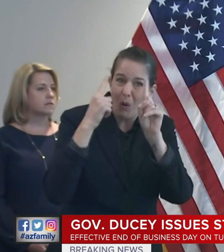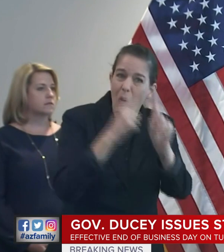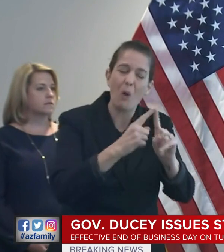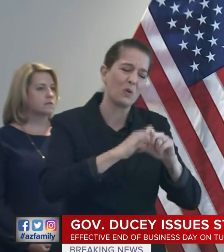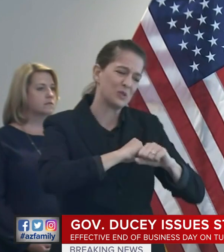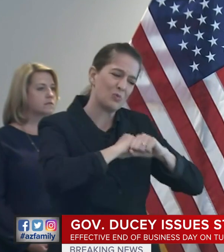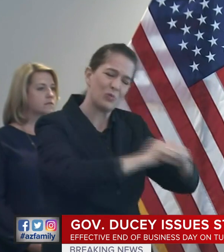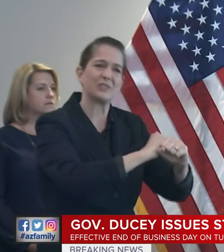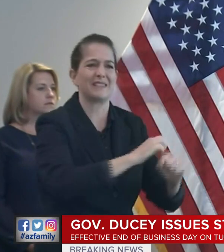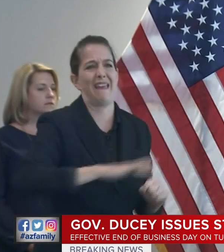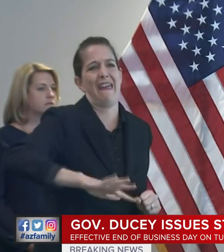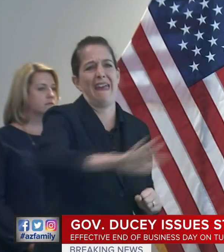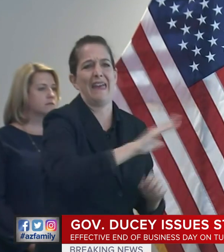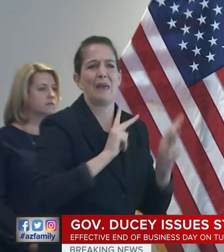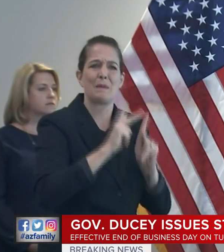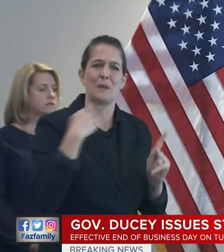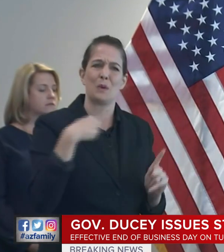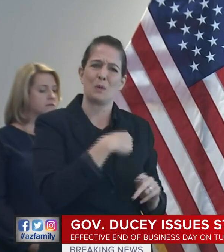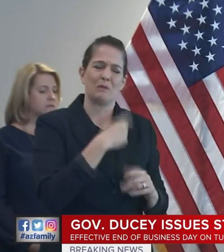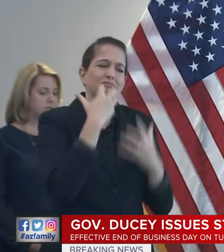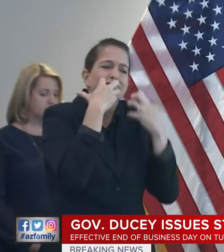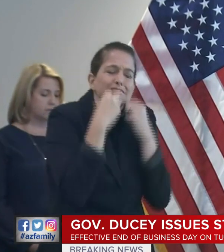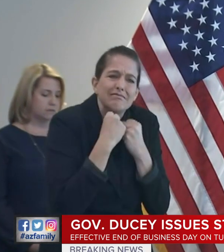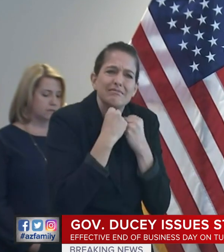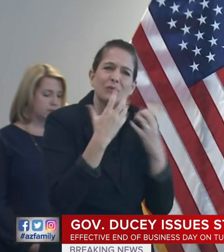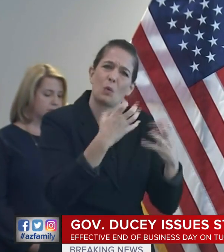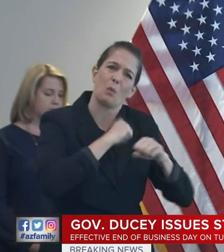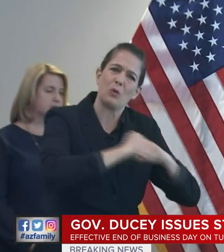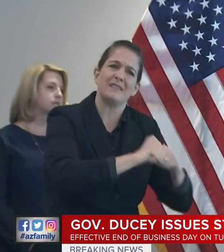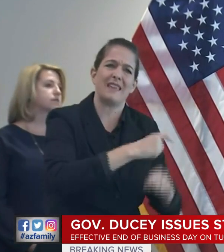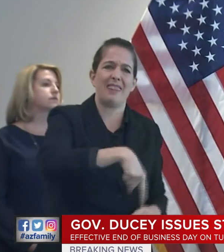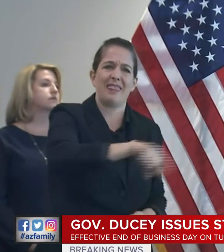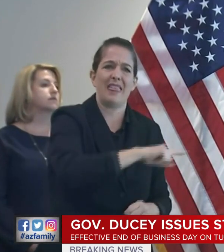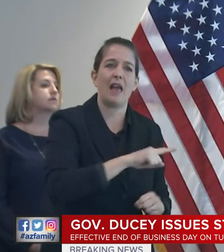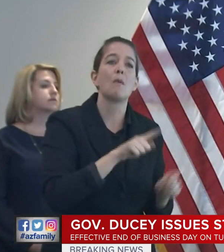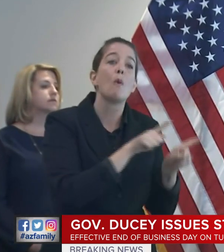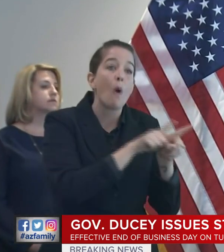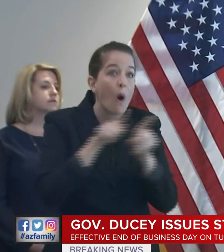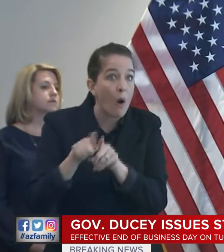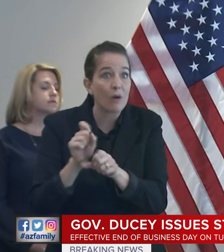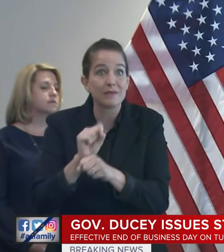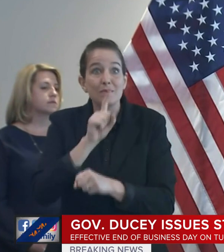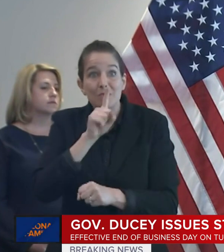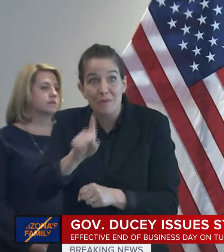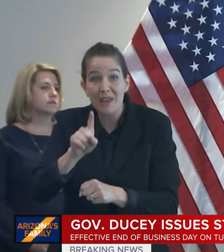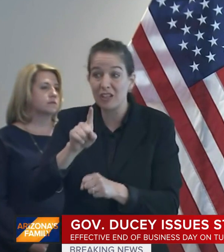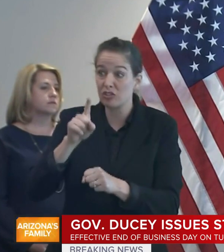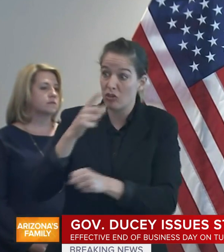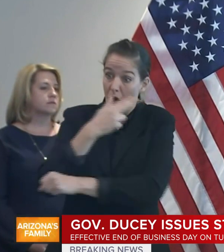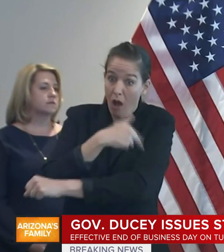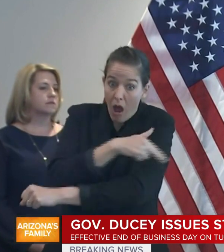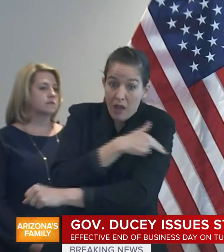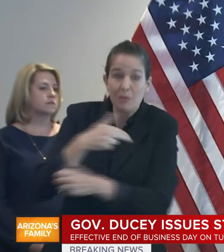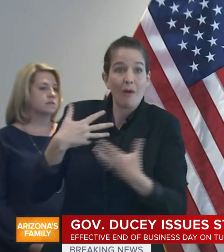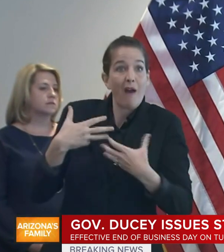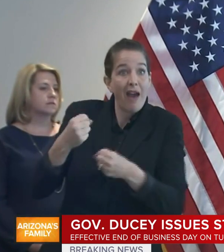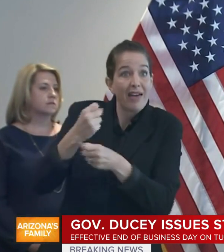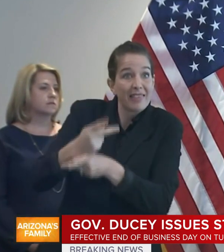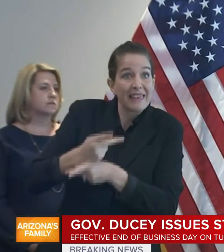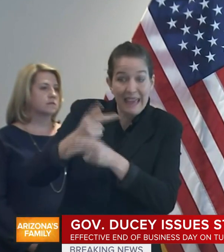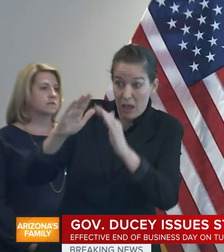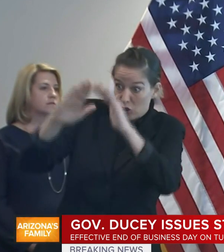and to ensure the health care system has the capacity to provide them with the care and comfort they deserve.